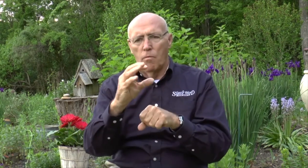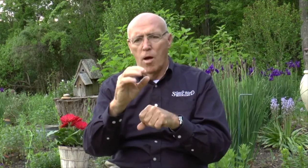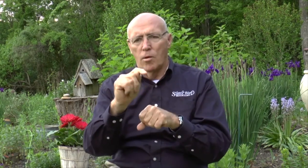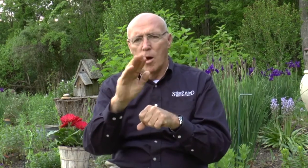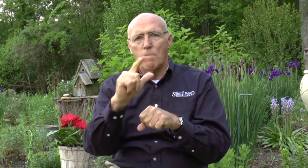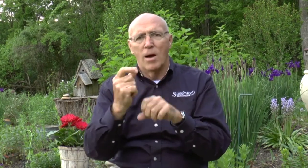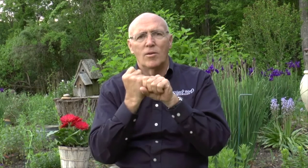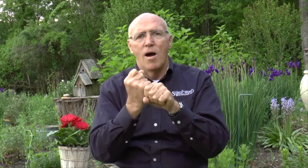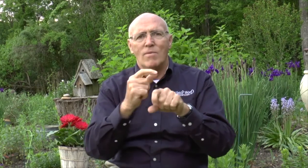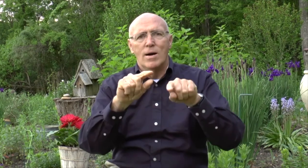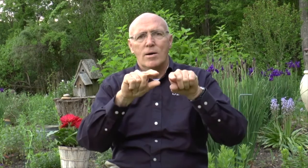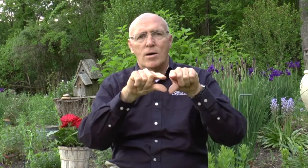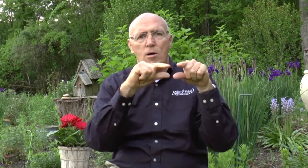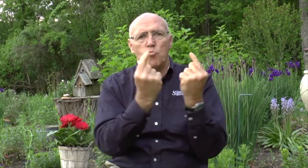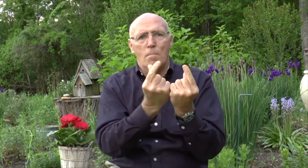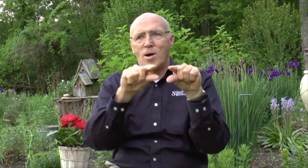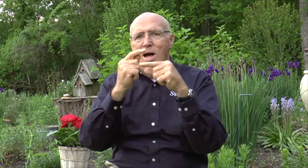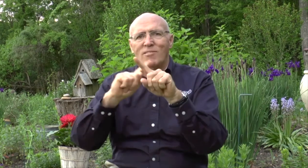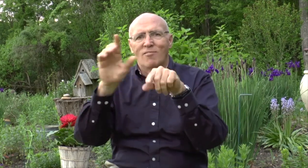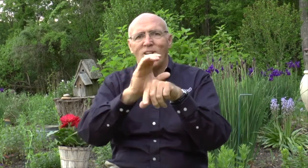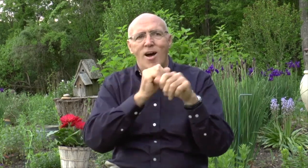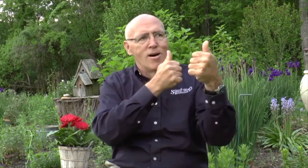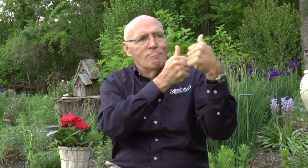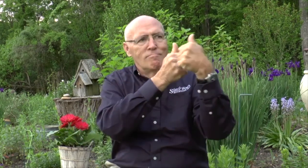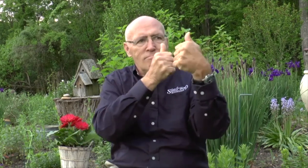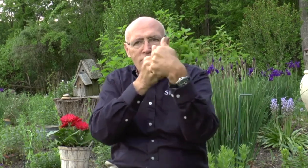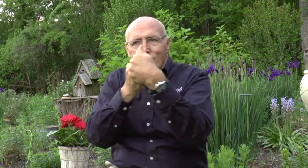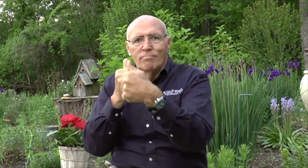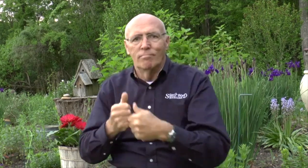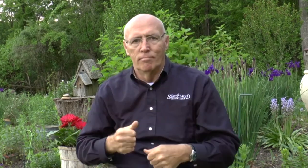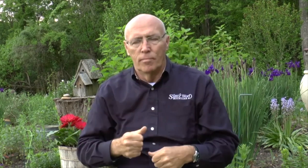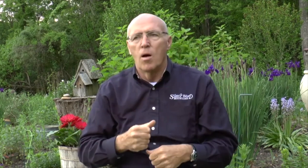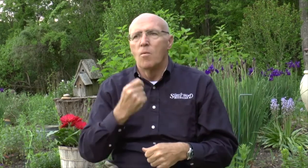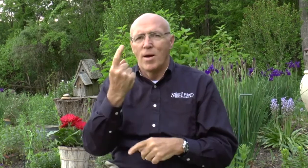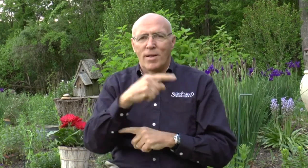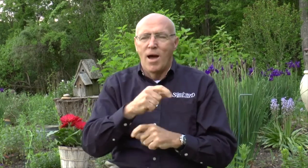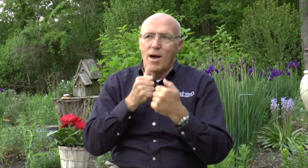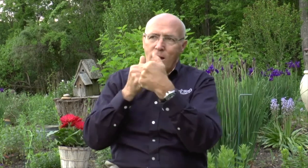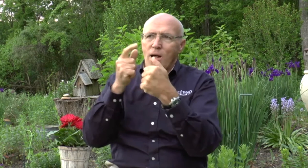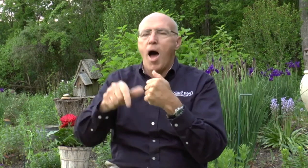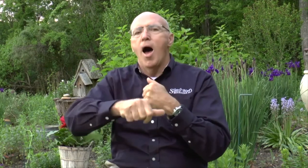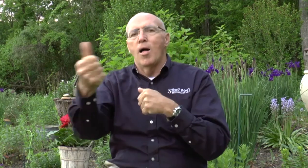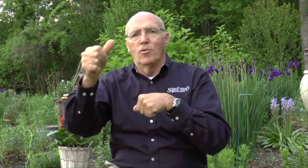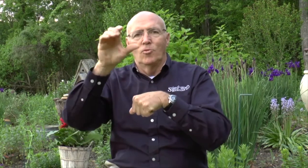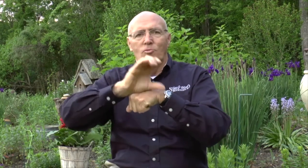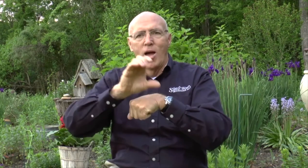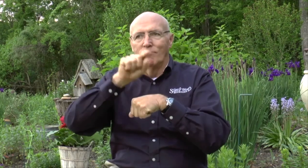had a softball league. And we played different churches and competition. And one day I went out,